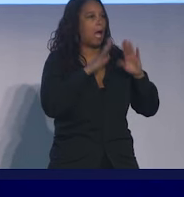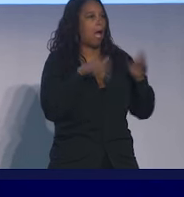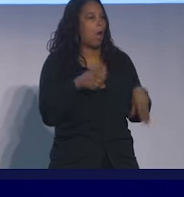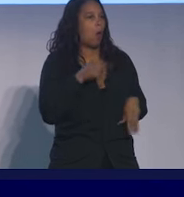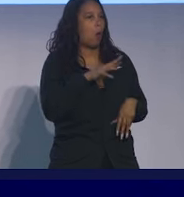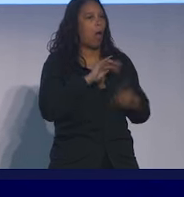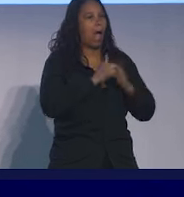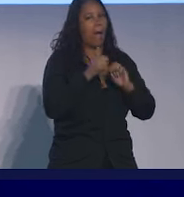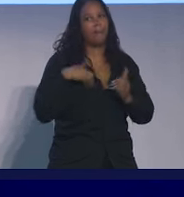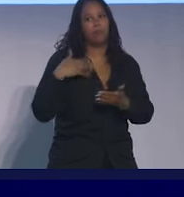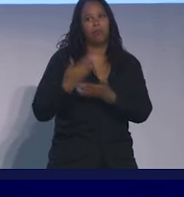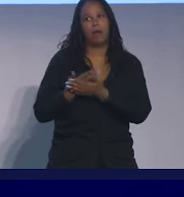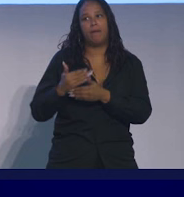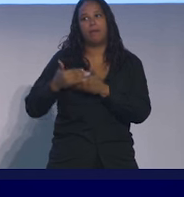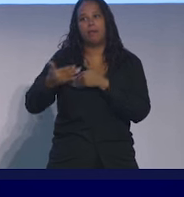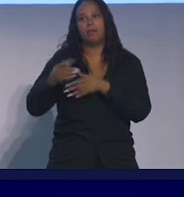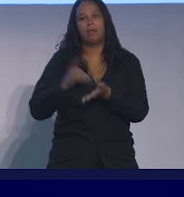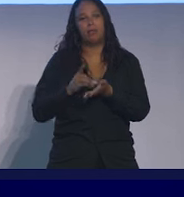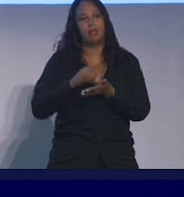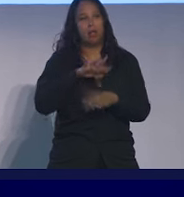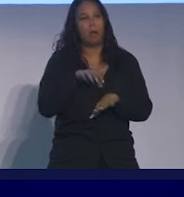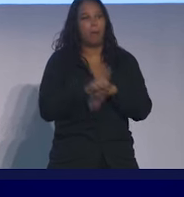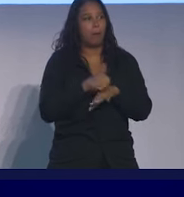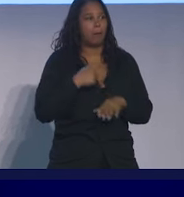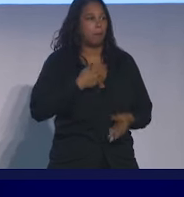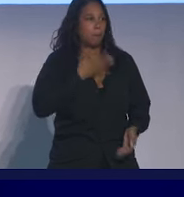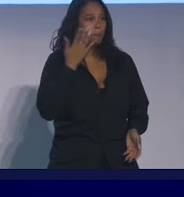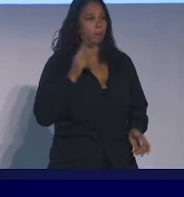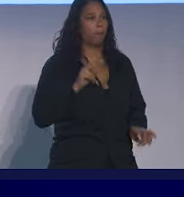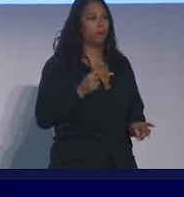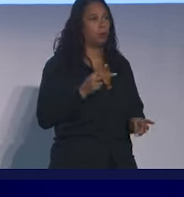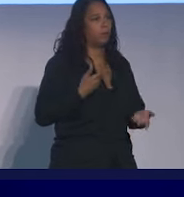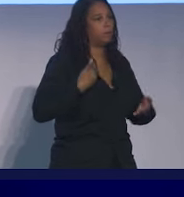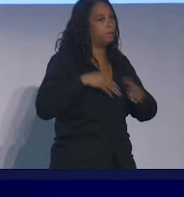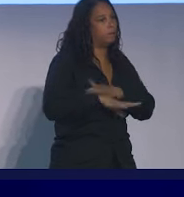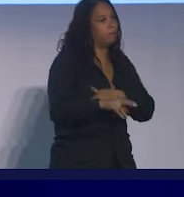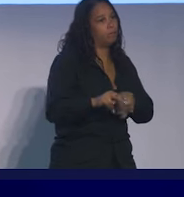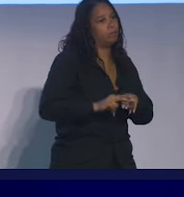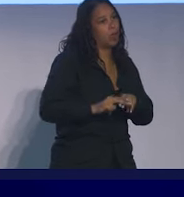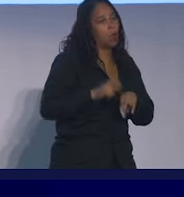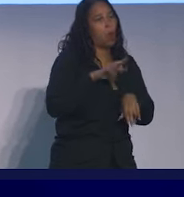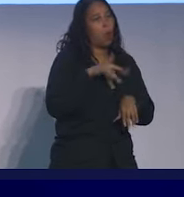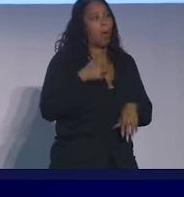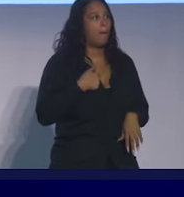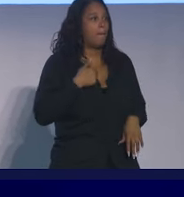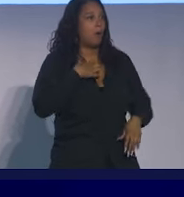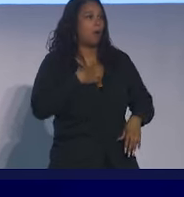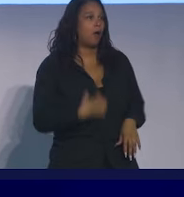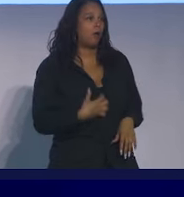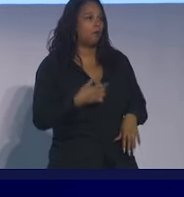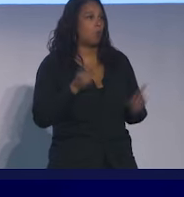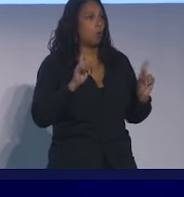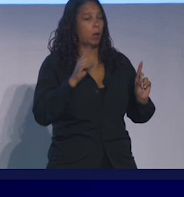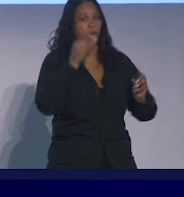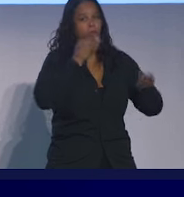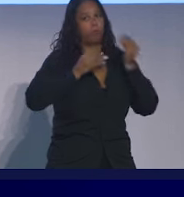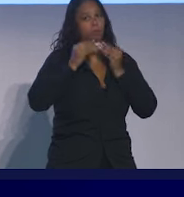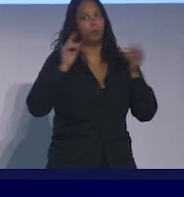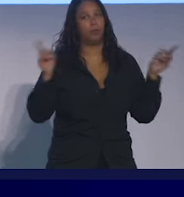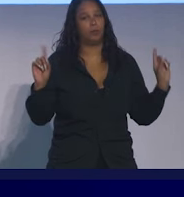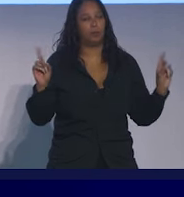my next doctor's appointment because I cannot spare the $2.90 to get on the subway to get there. I'm hungry and I don't know where my next meal is going to come from.